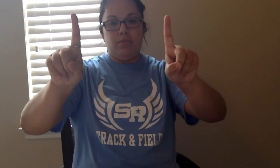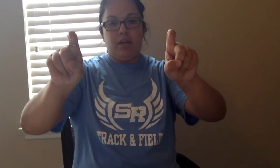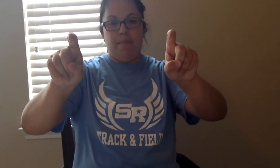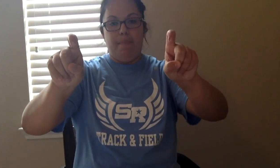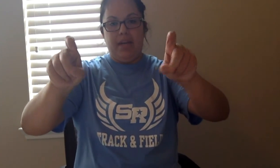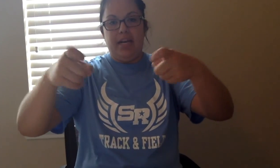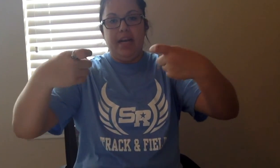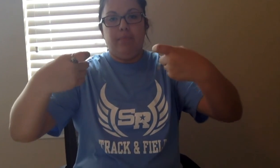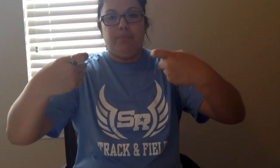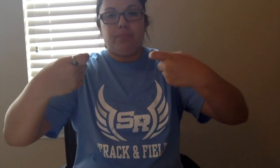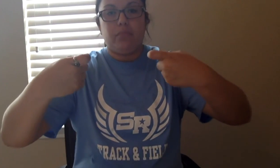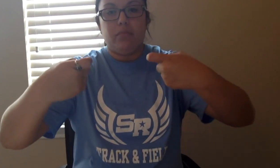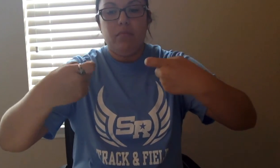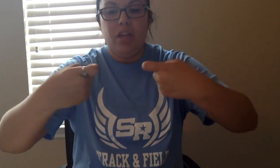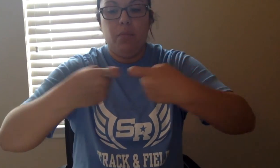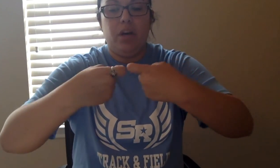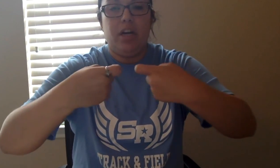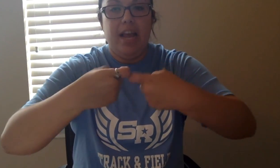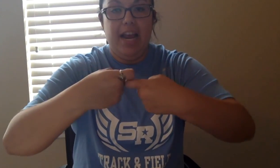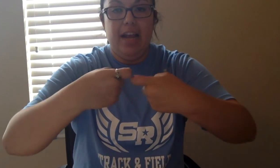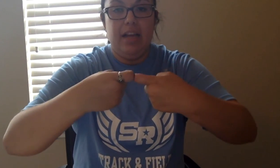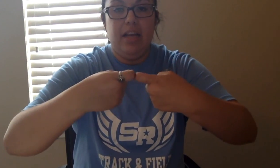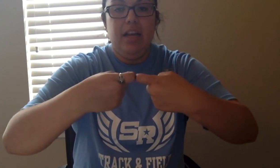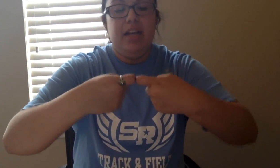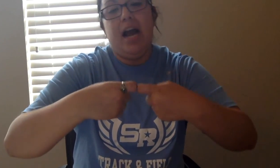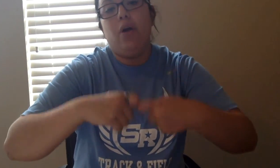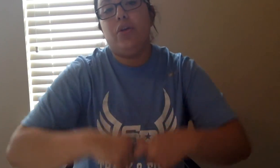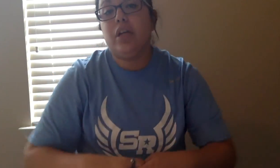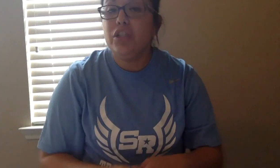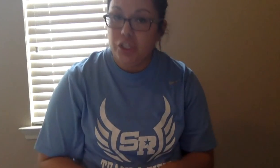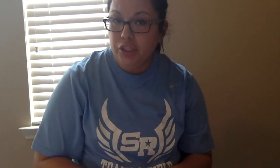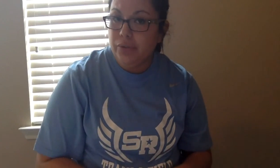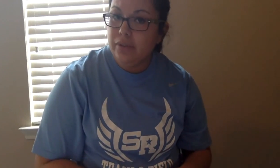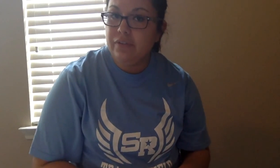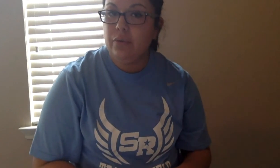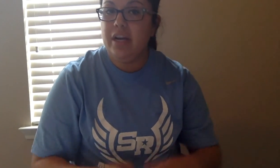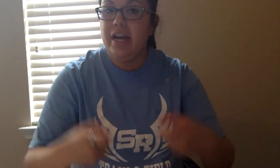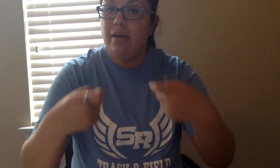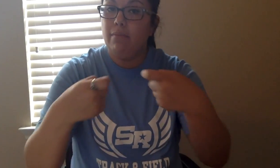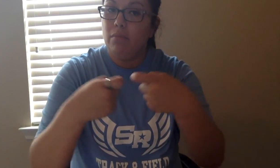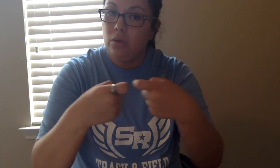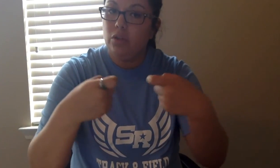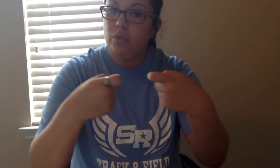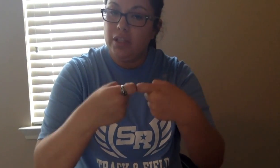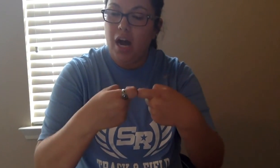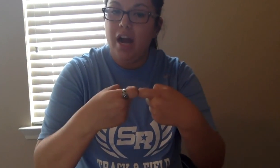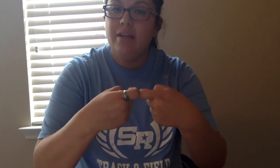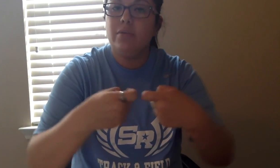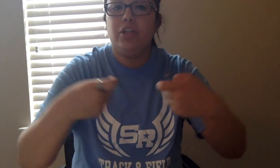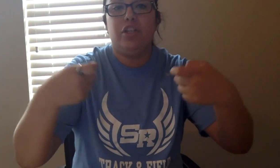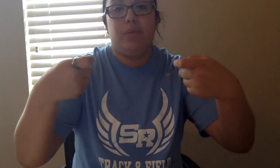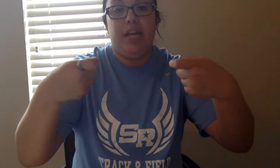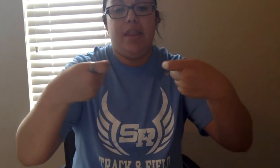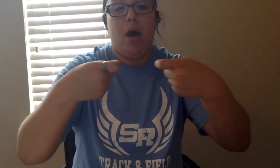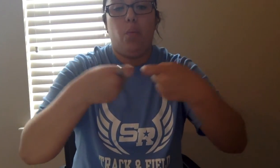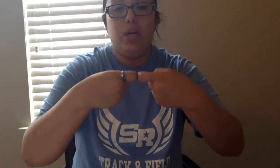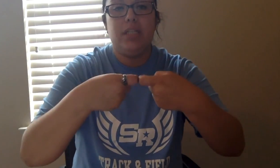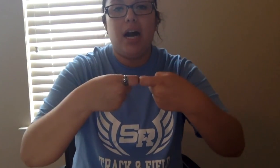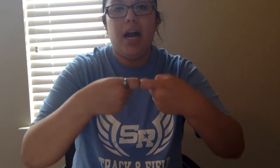we're gonna bend it and we're gonna hit it now you can choose if you want to hit it multiple times one time